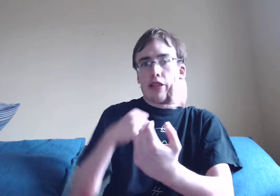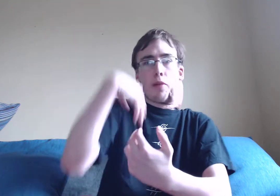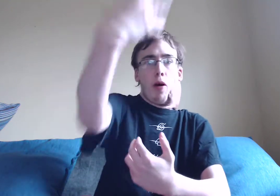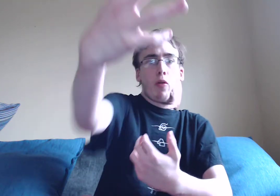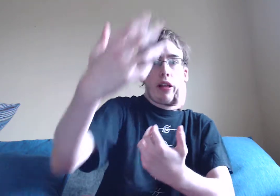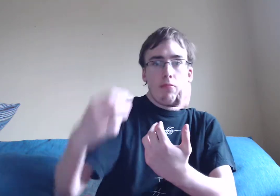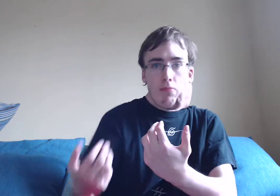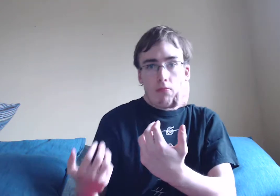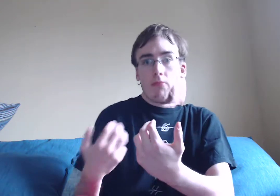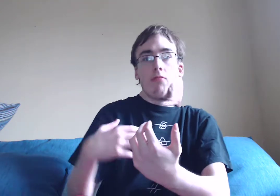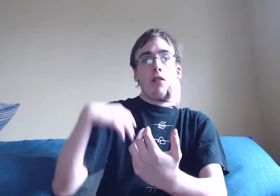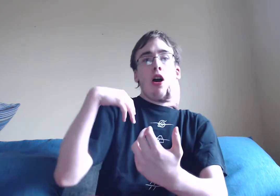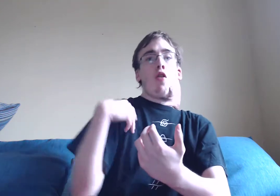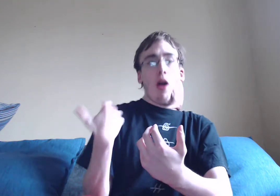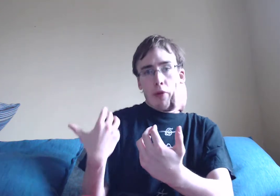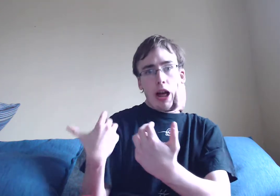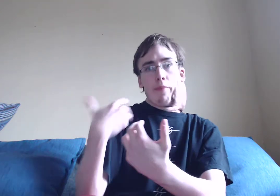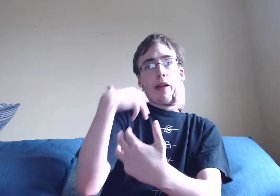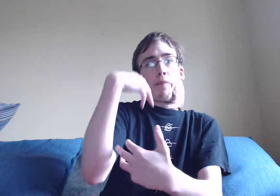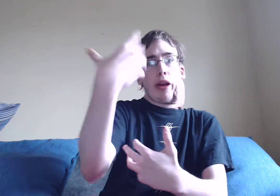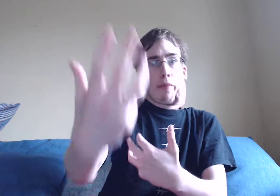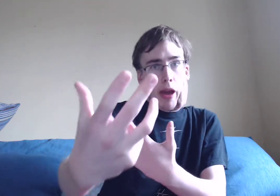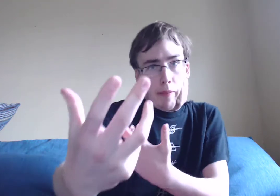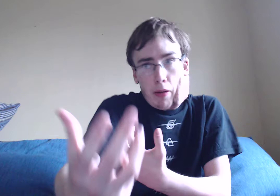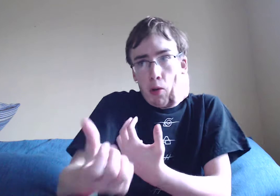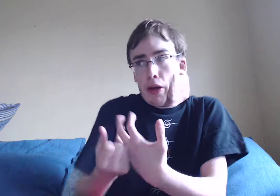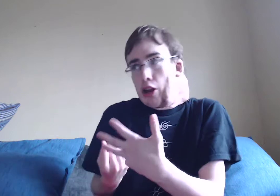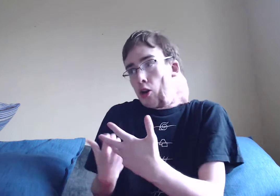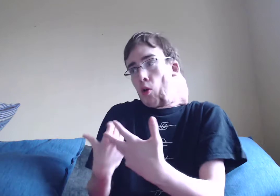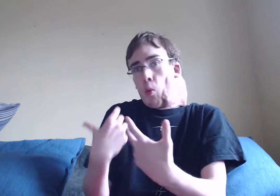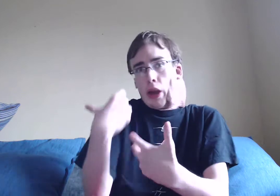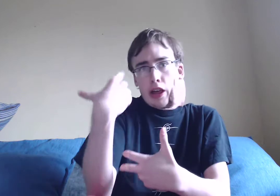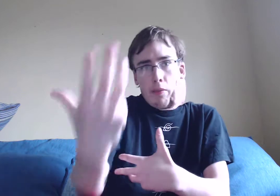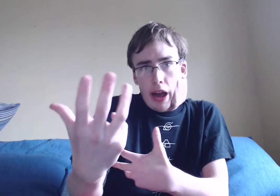opponent. Whoever that may be. Maybe we'll be in a sweet commander.